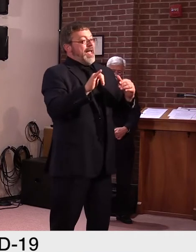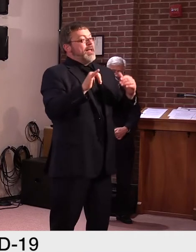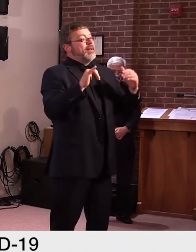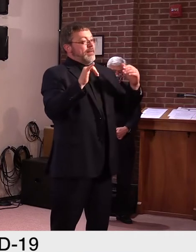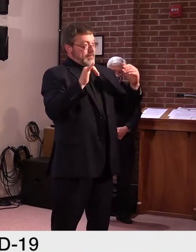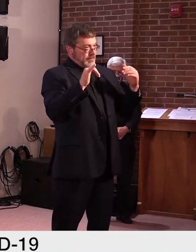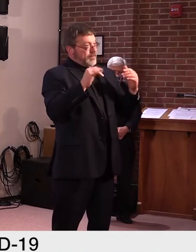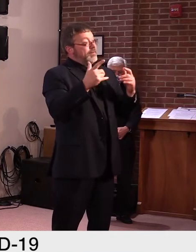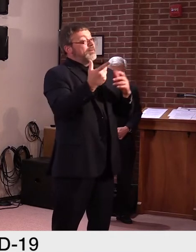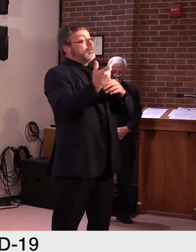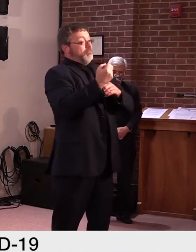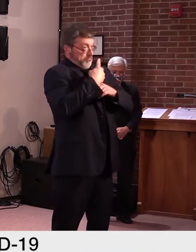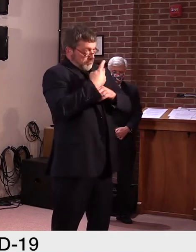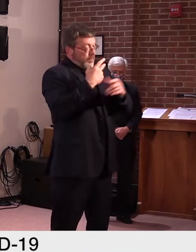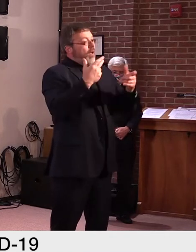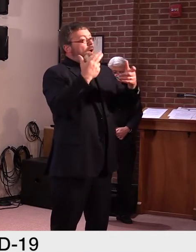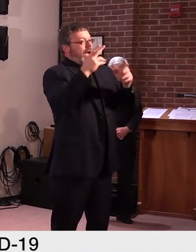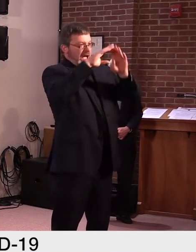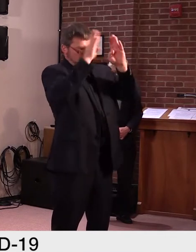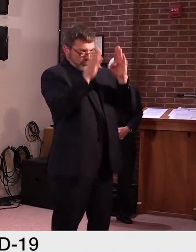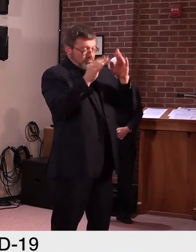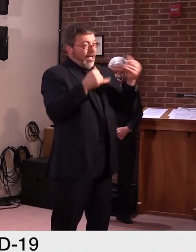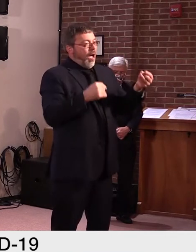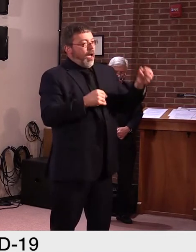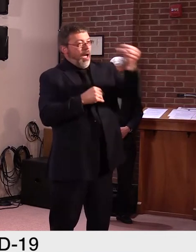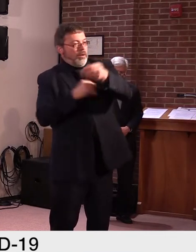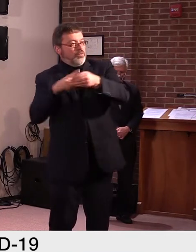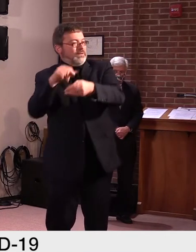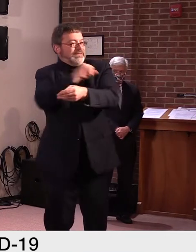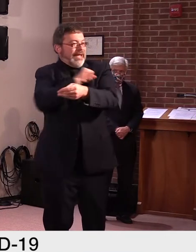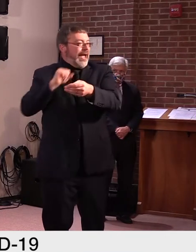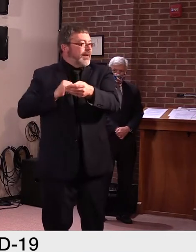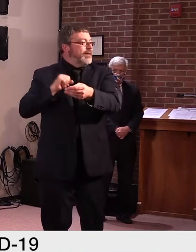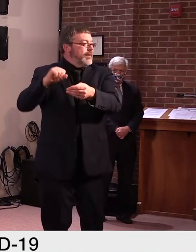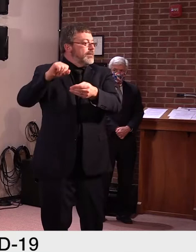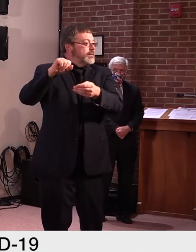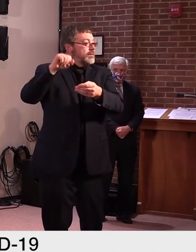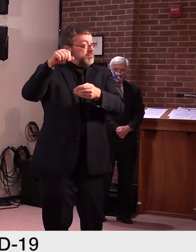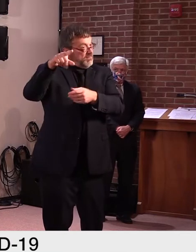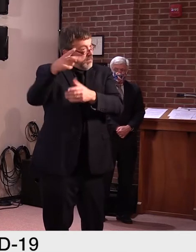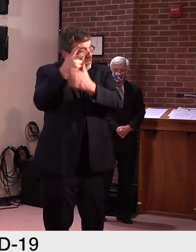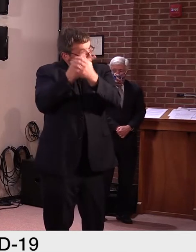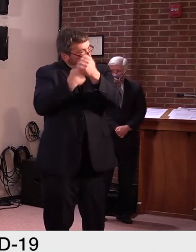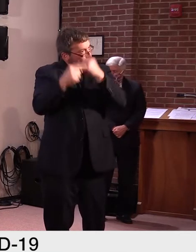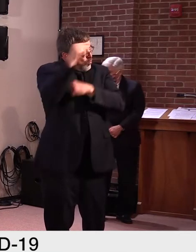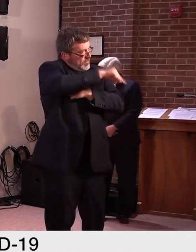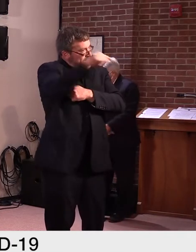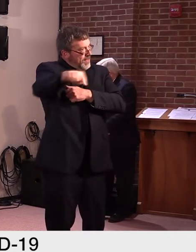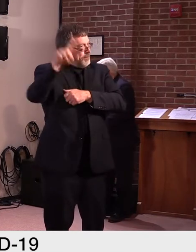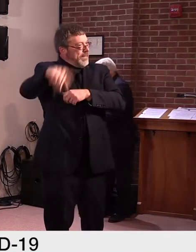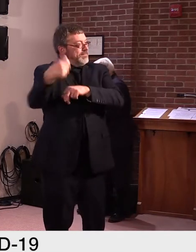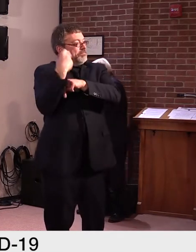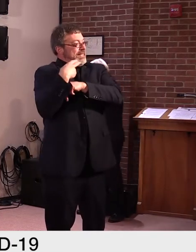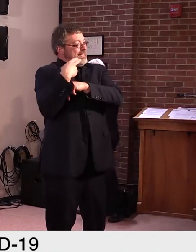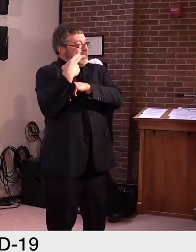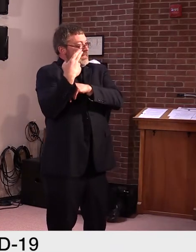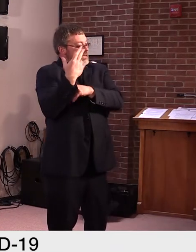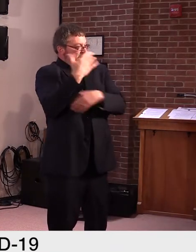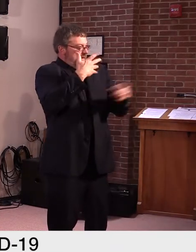to, to do so as well. so they'll be doing, as I understand it, uh, they'll be doing it next week. Uh, you know, my,